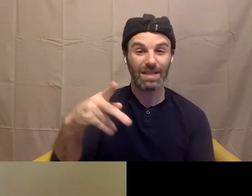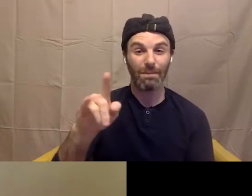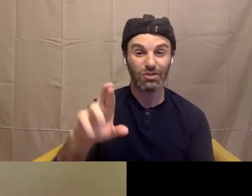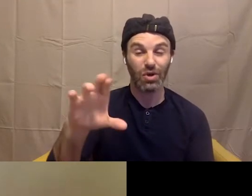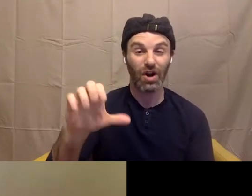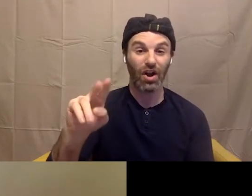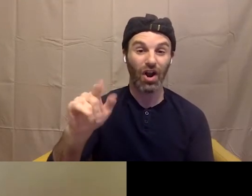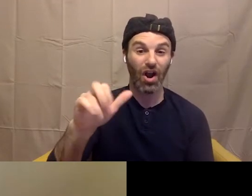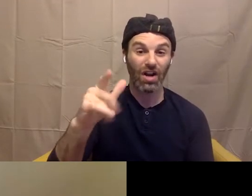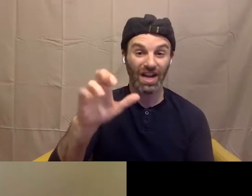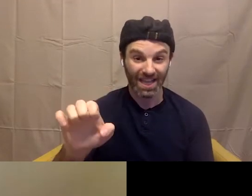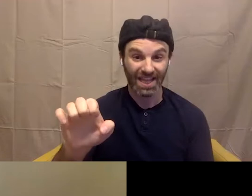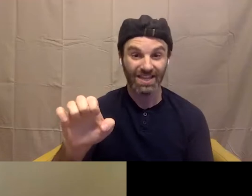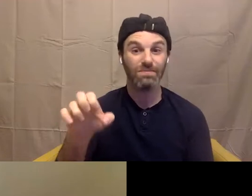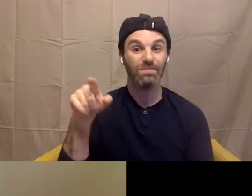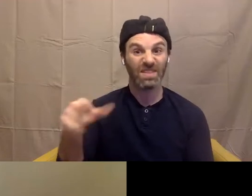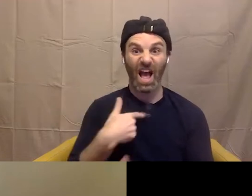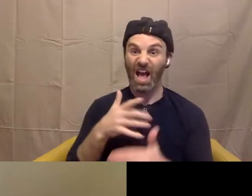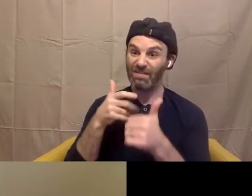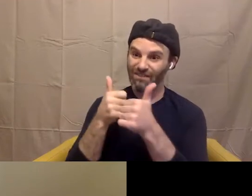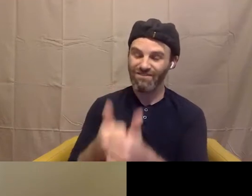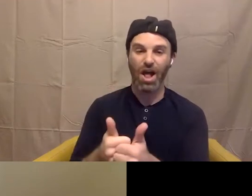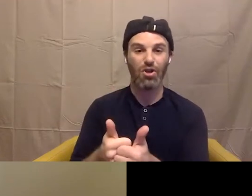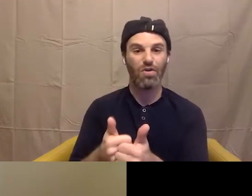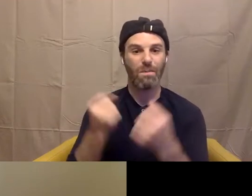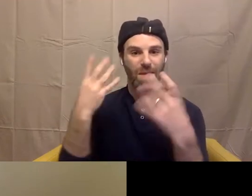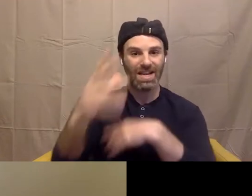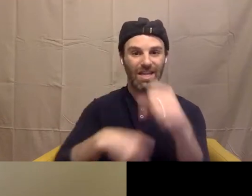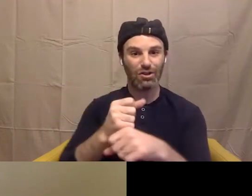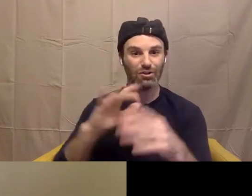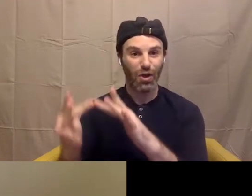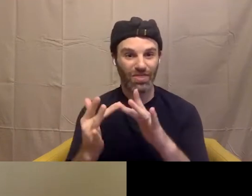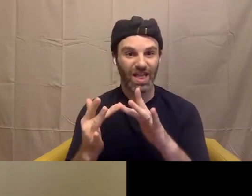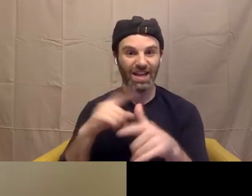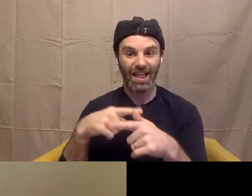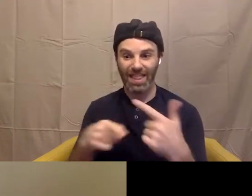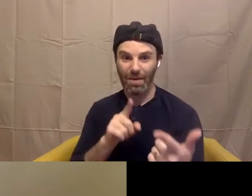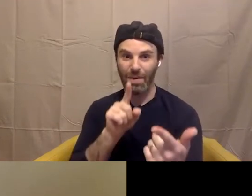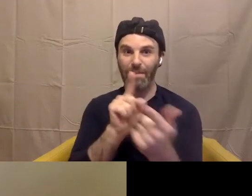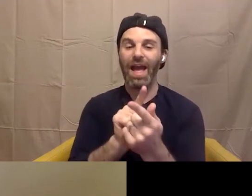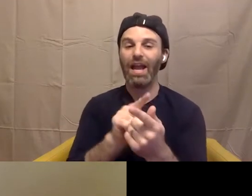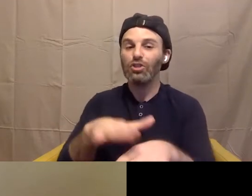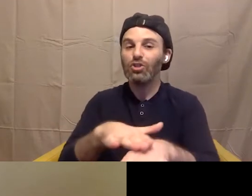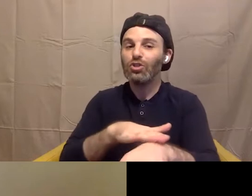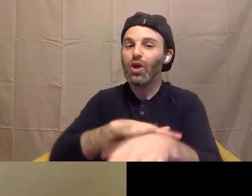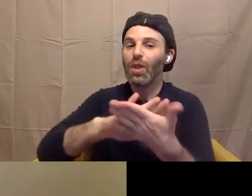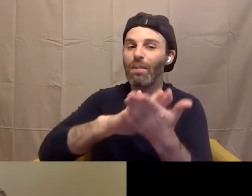for many years online, and then we got to meet, and we were slowly becoming friends. And if you don't know,